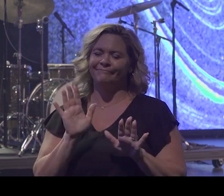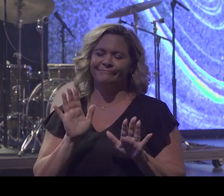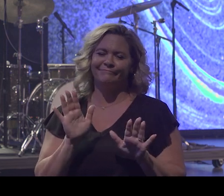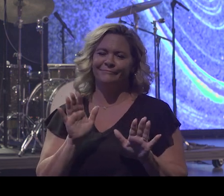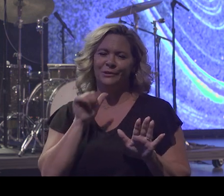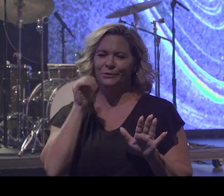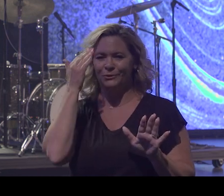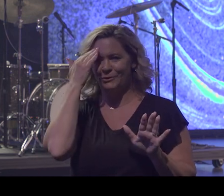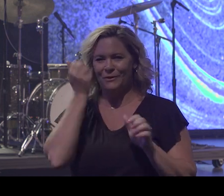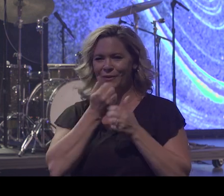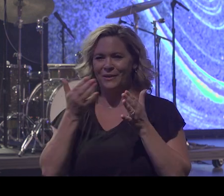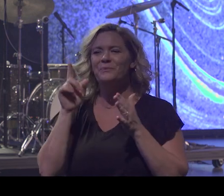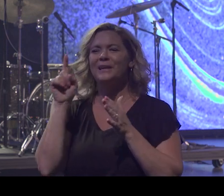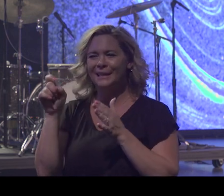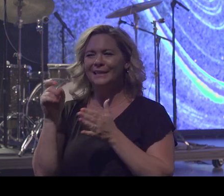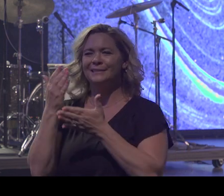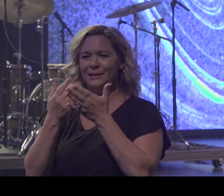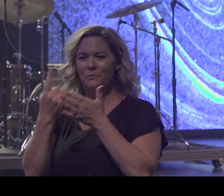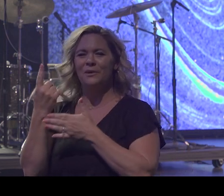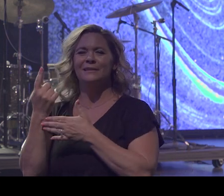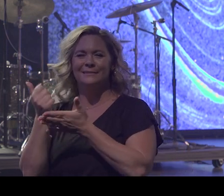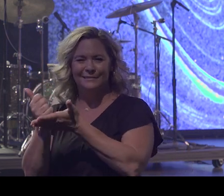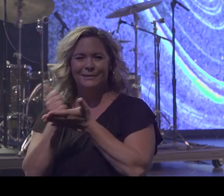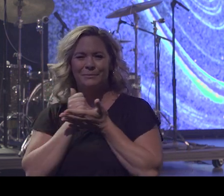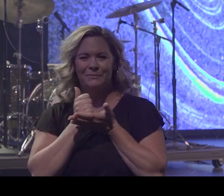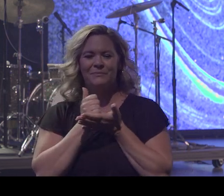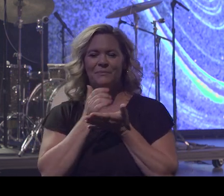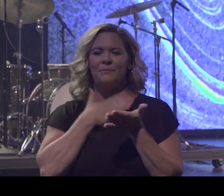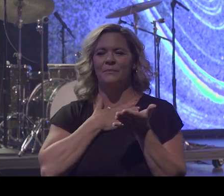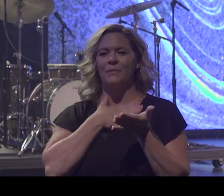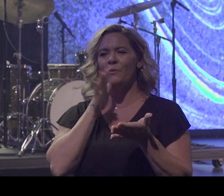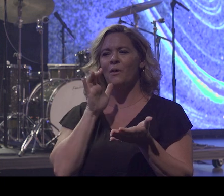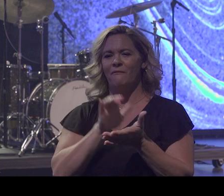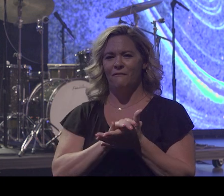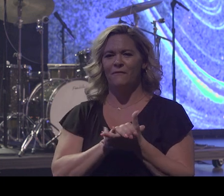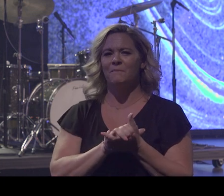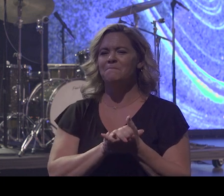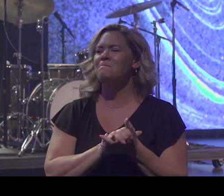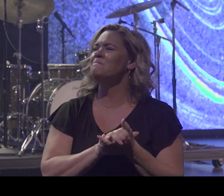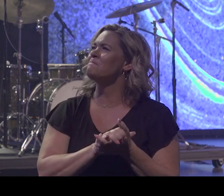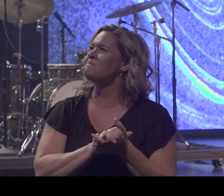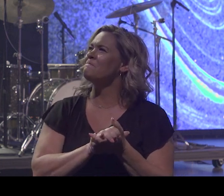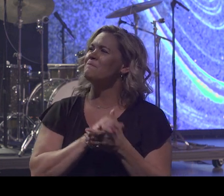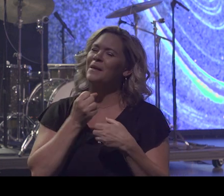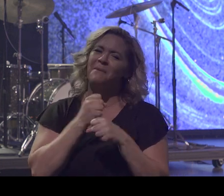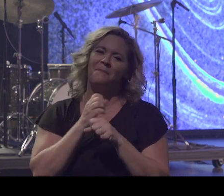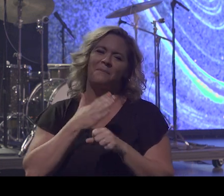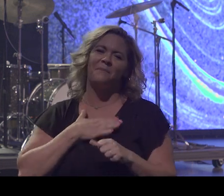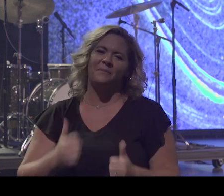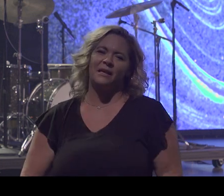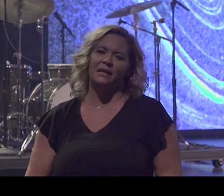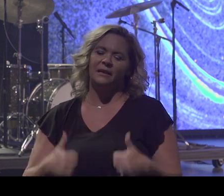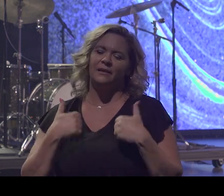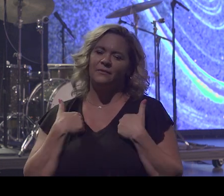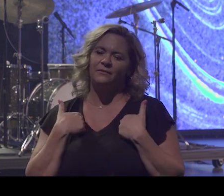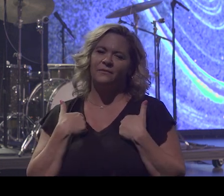We need the helpmate. My wife made my life better.